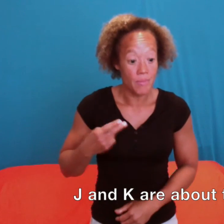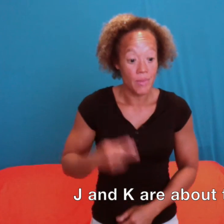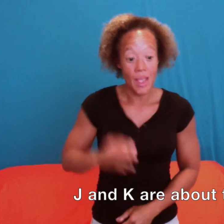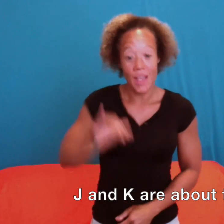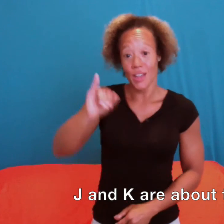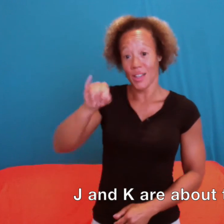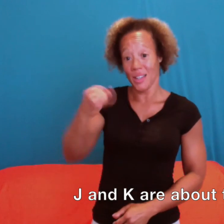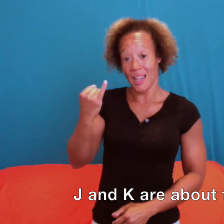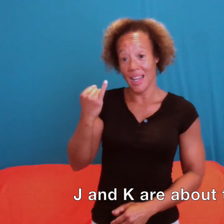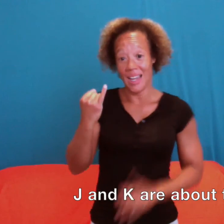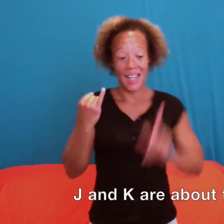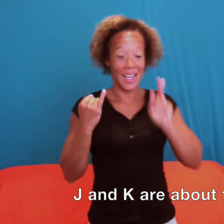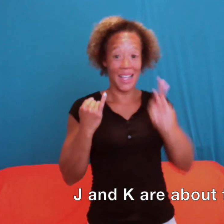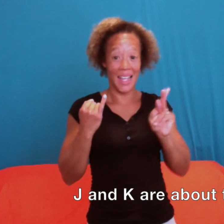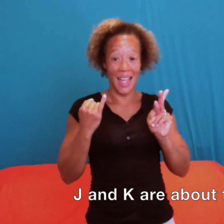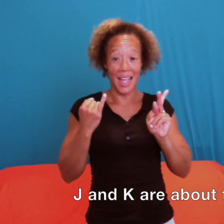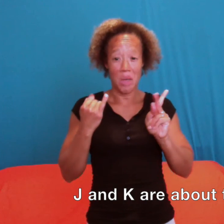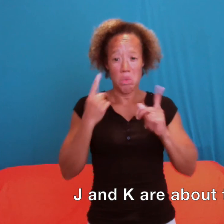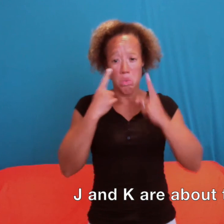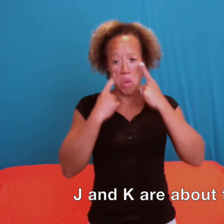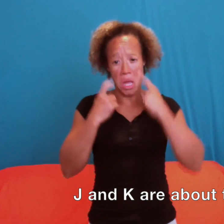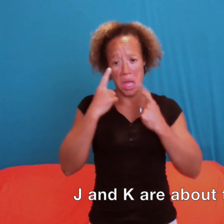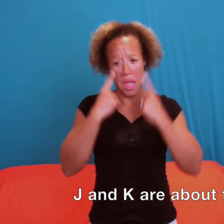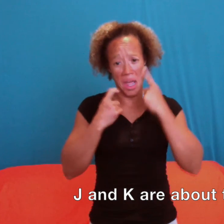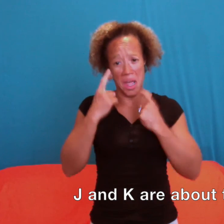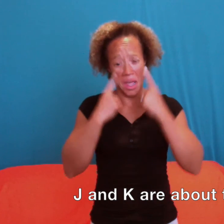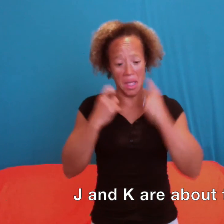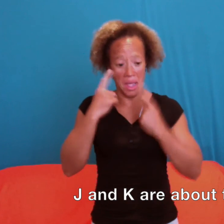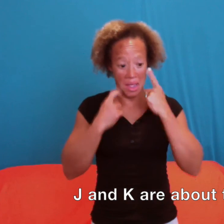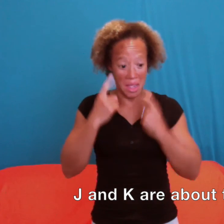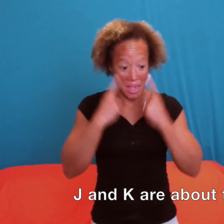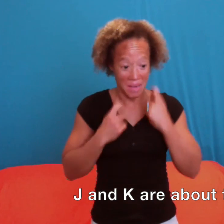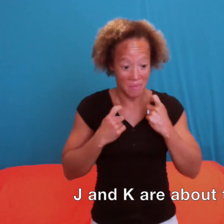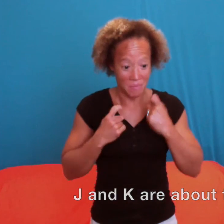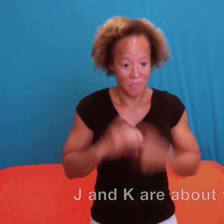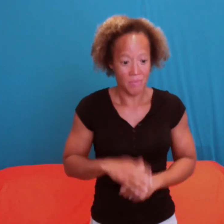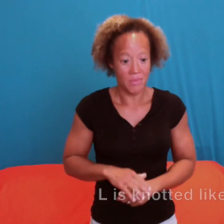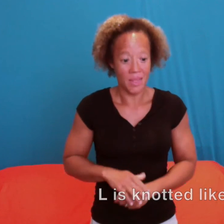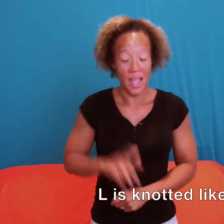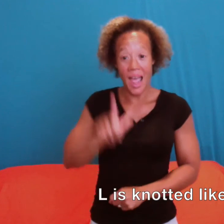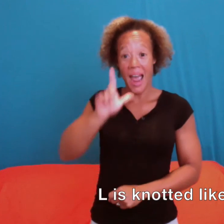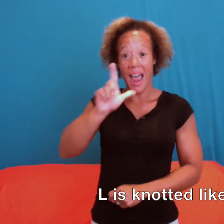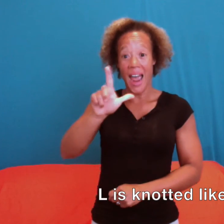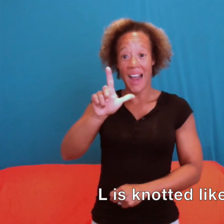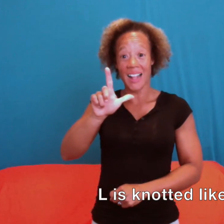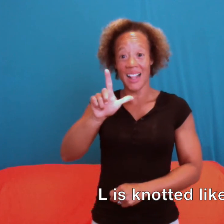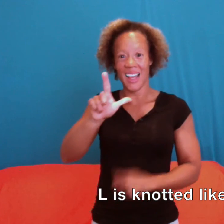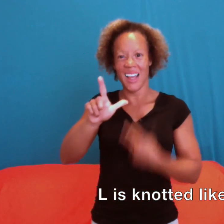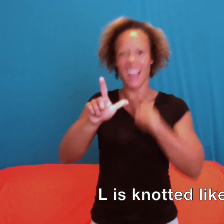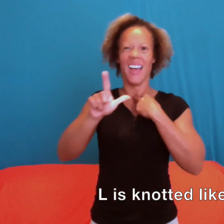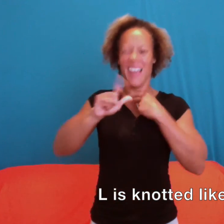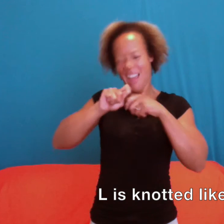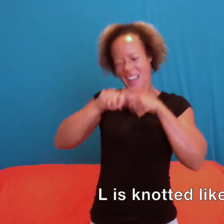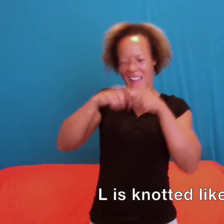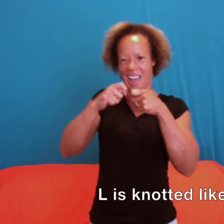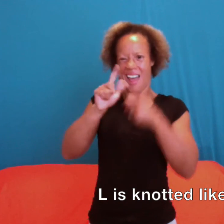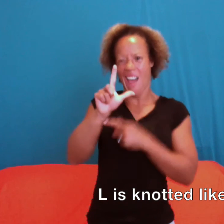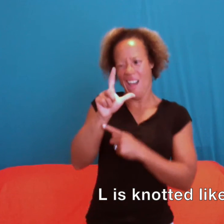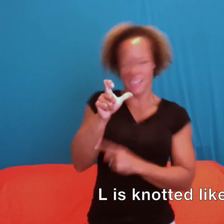J and K are about to cry L is knotted like